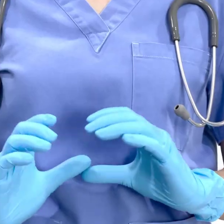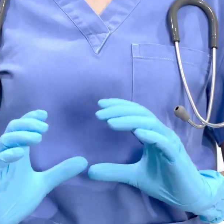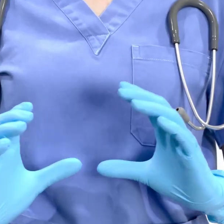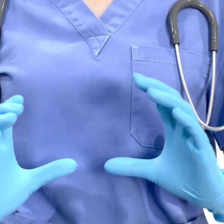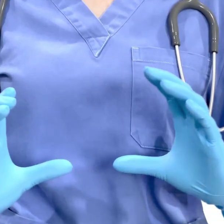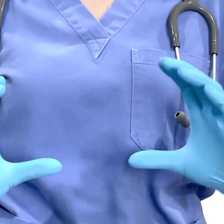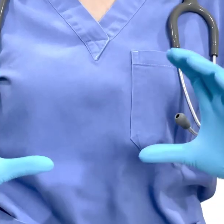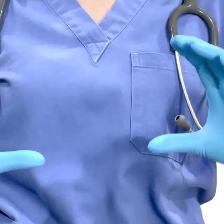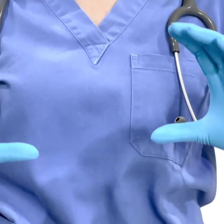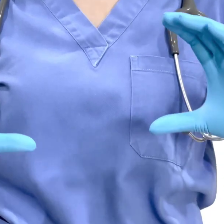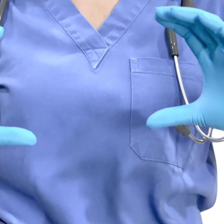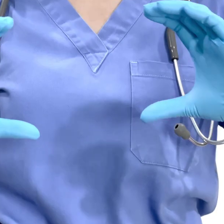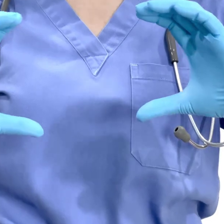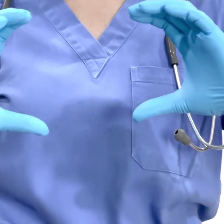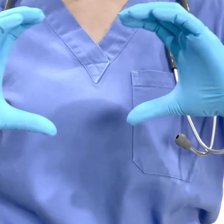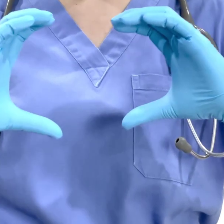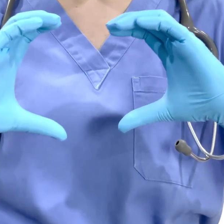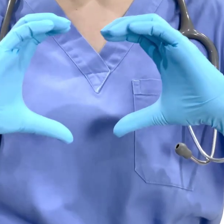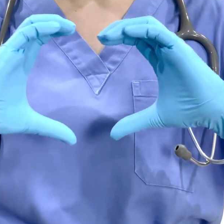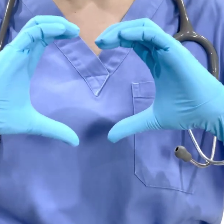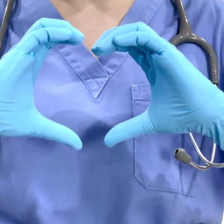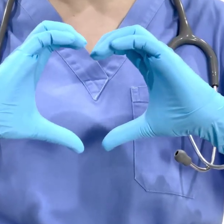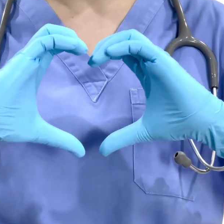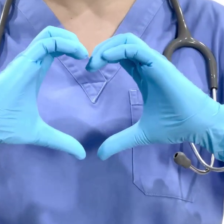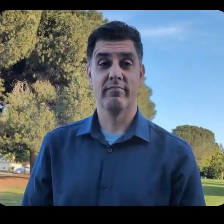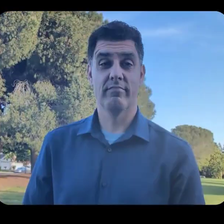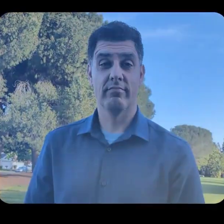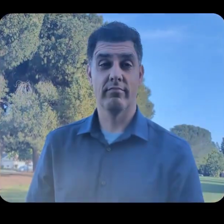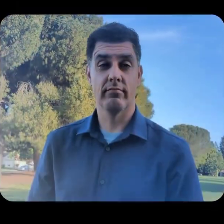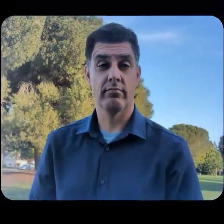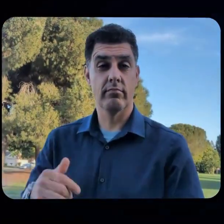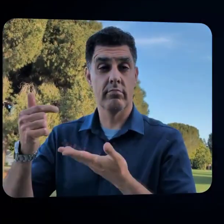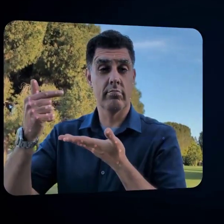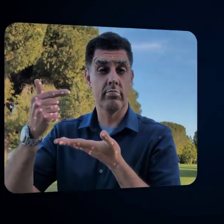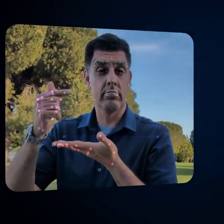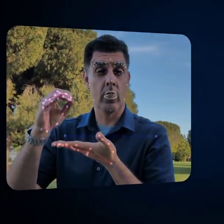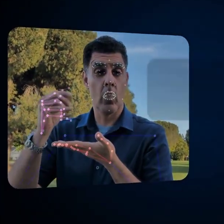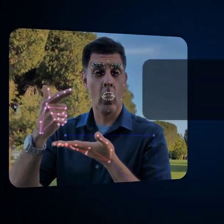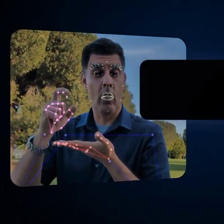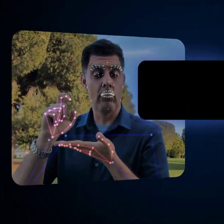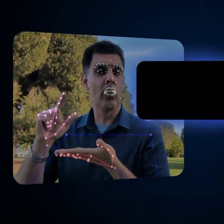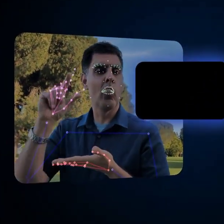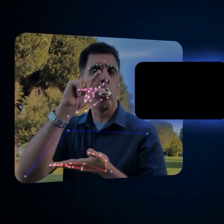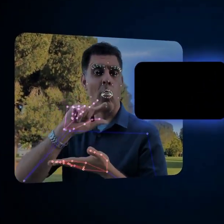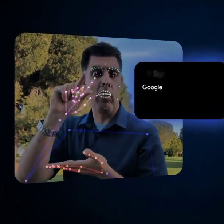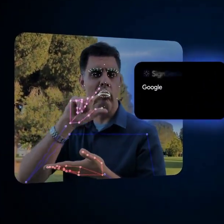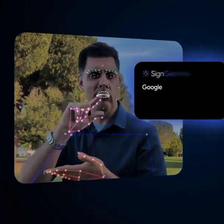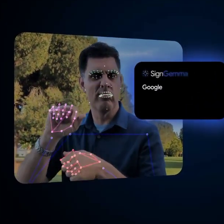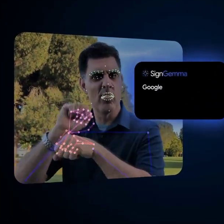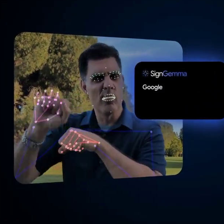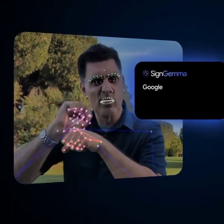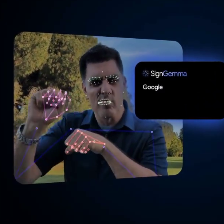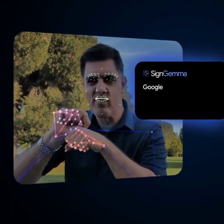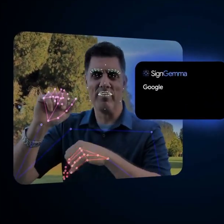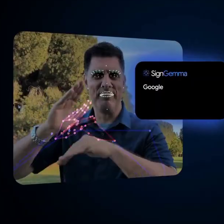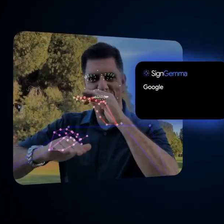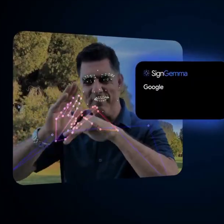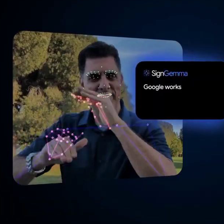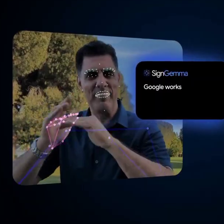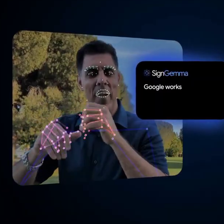and everyday interactions more accessible. It uses vision transformers, an advanced AI architecture, and it's